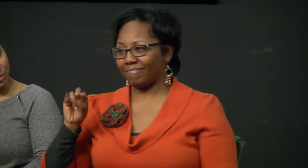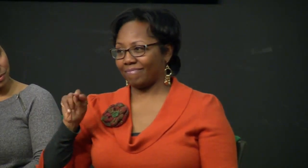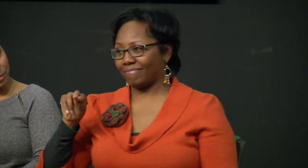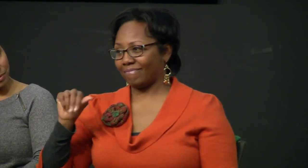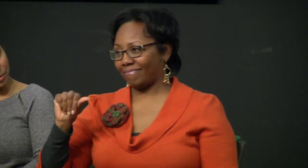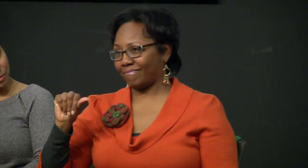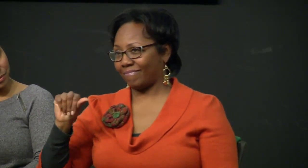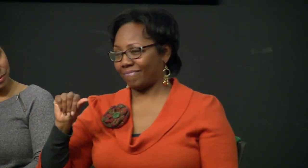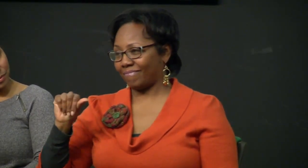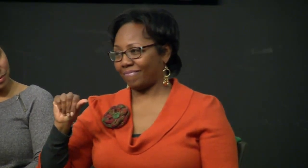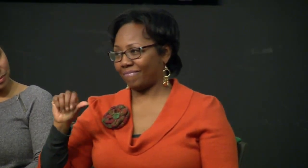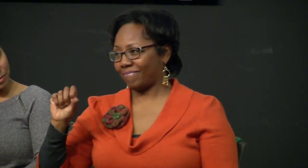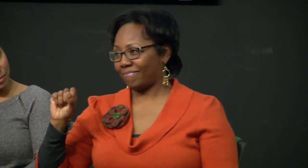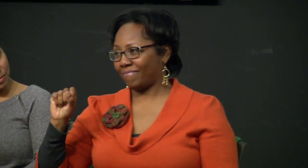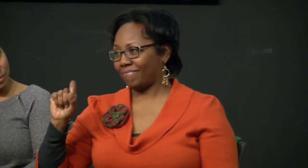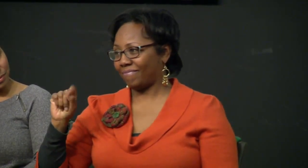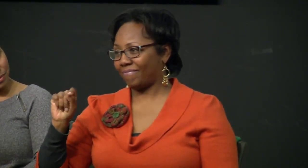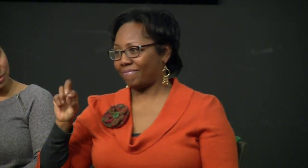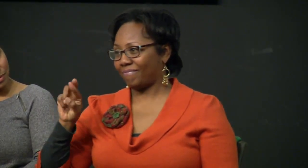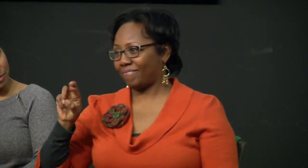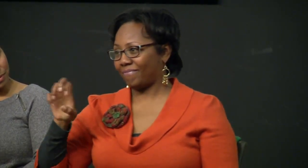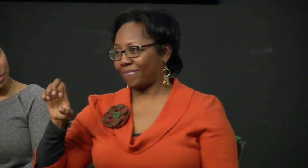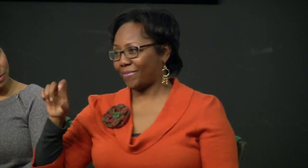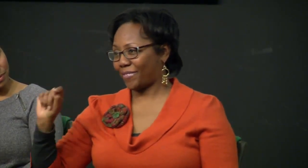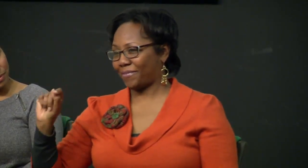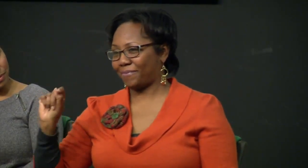I'm Katrina Street,